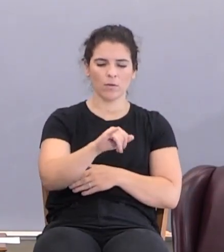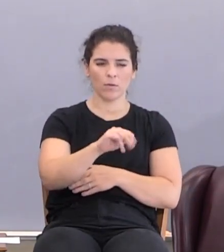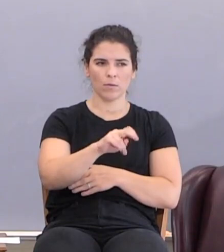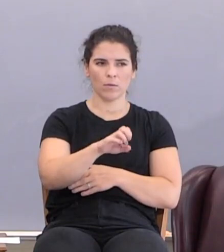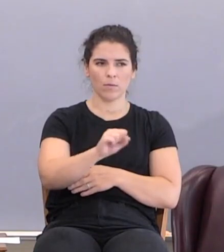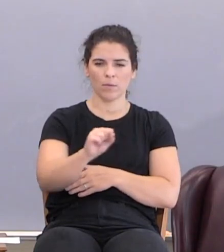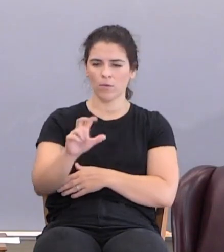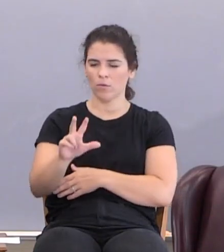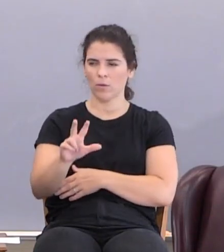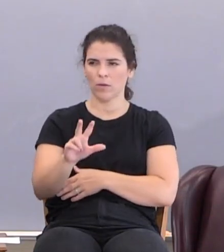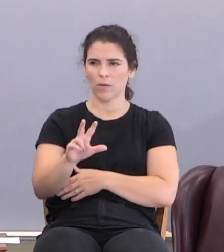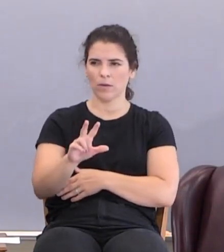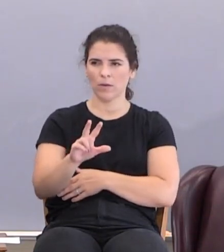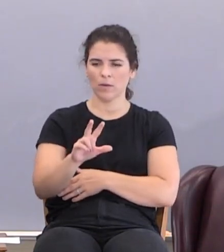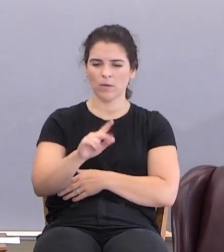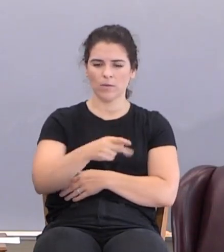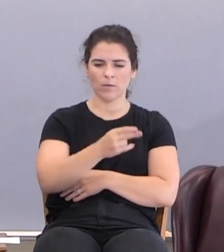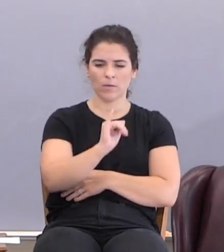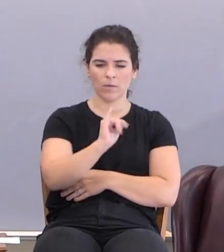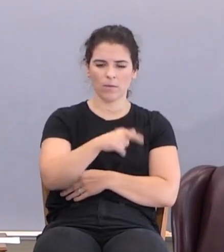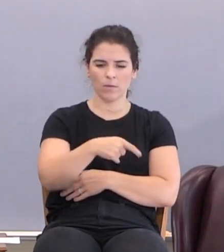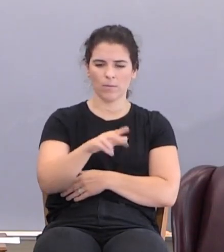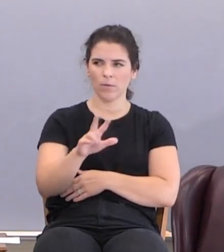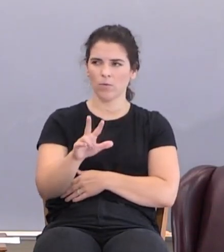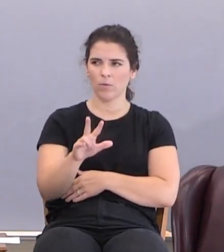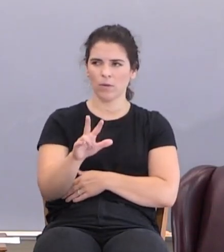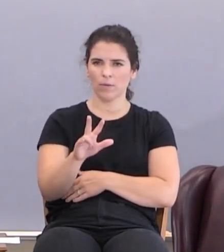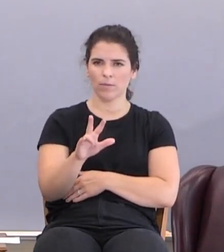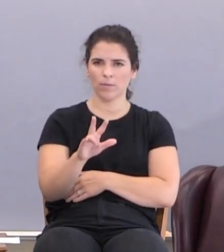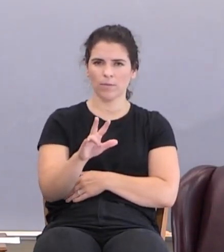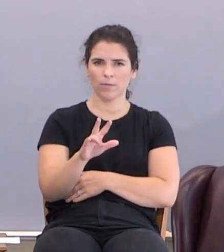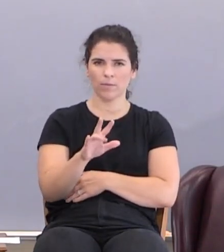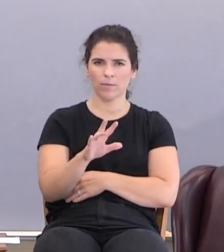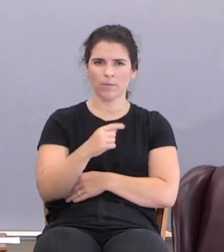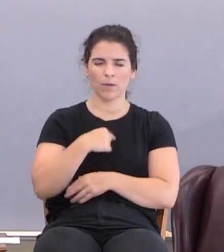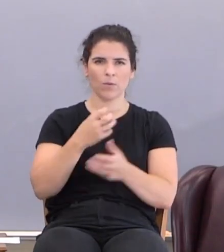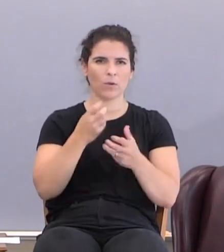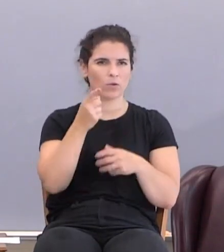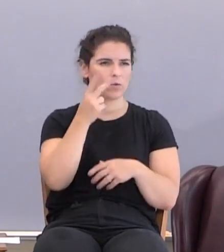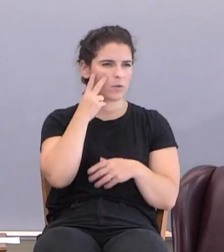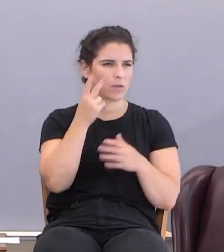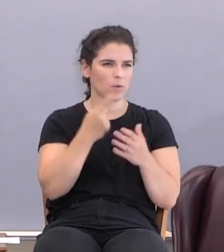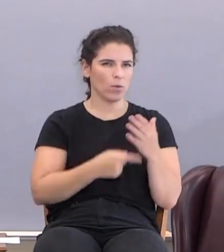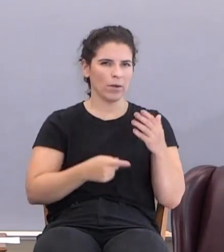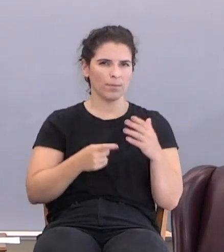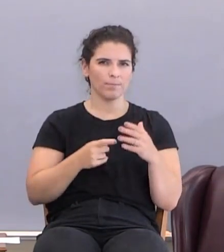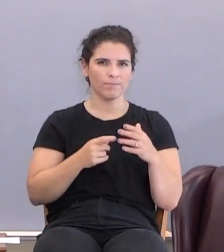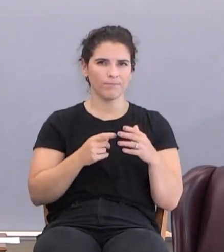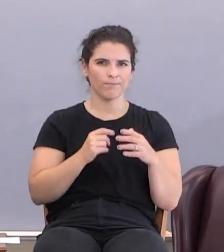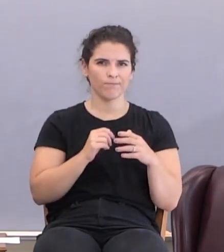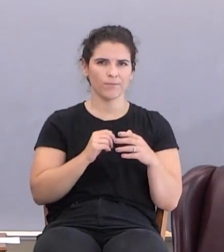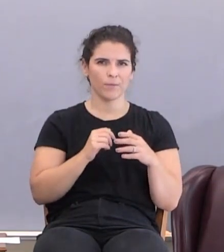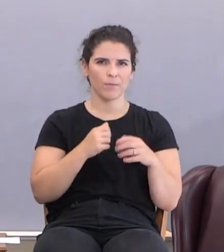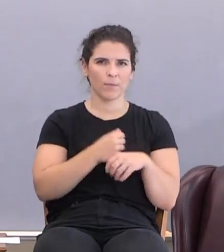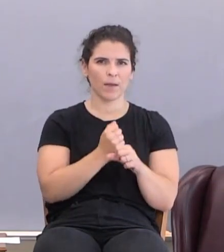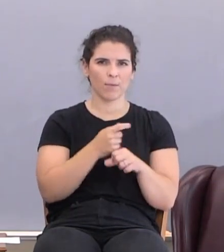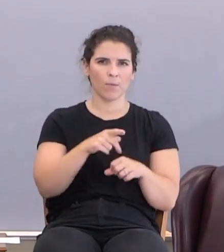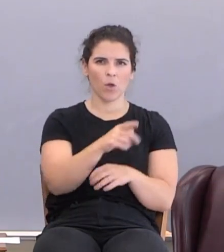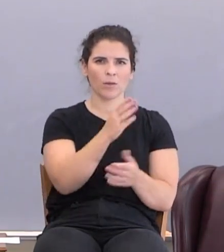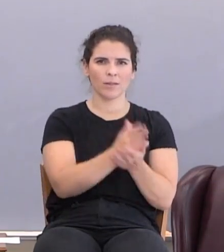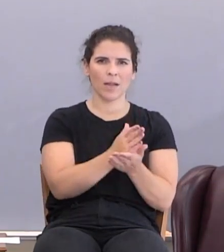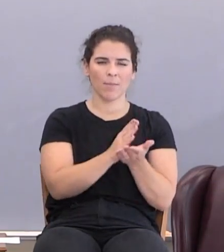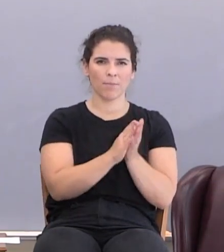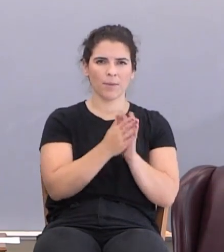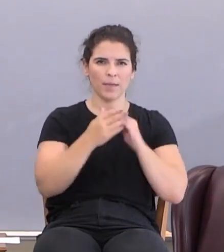I want you to see what got Paul over being a Pharisee. Here's Paul's answer.